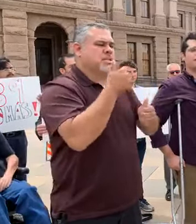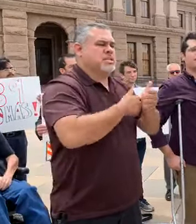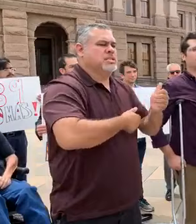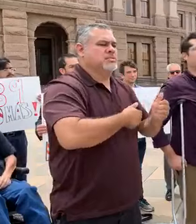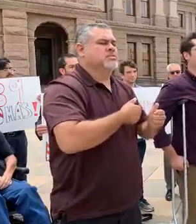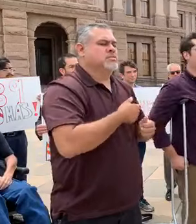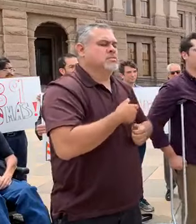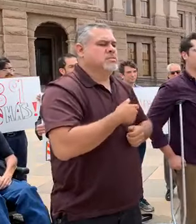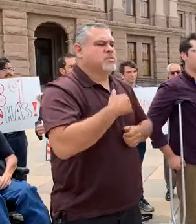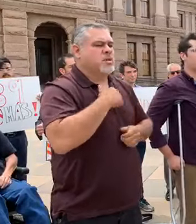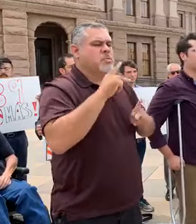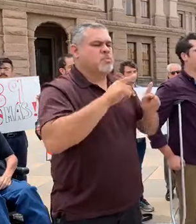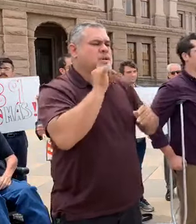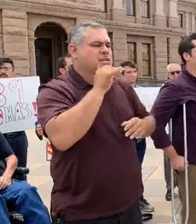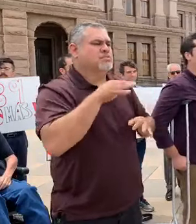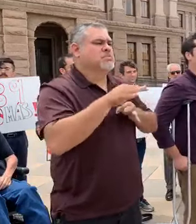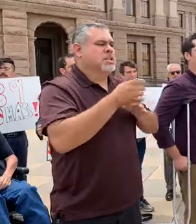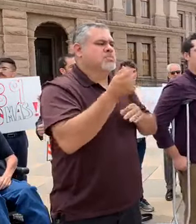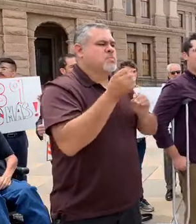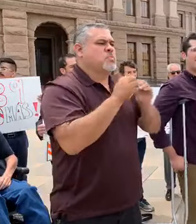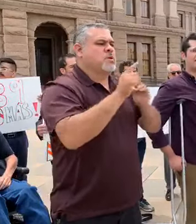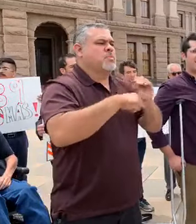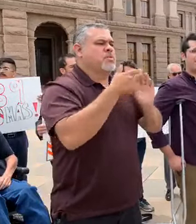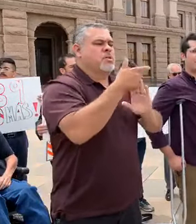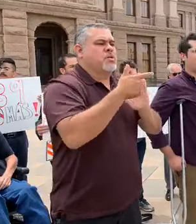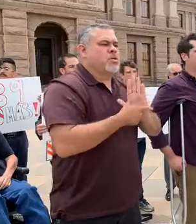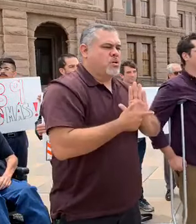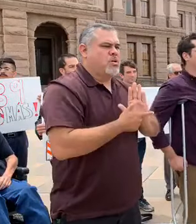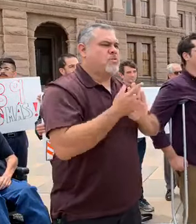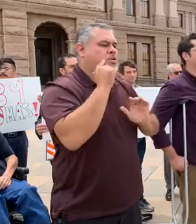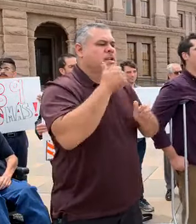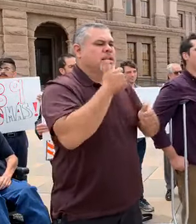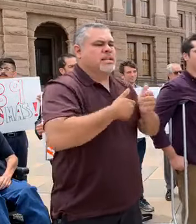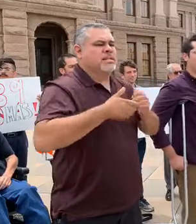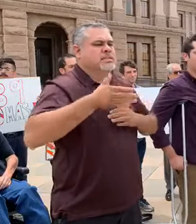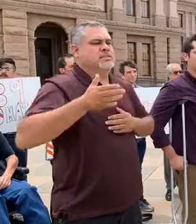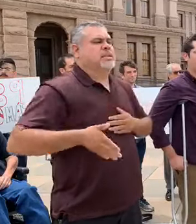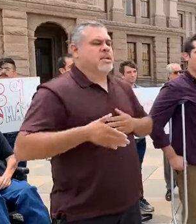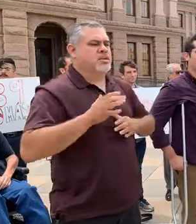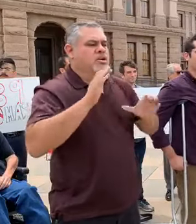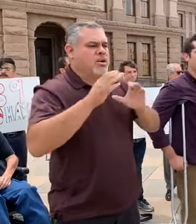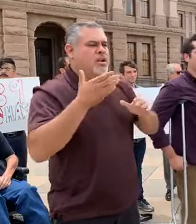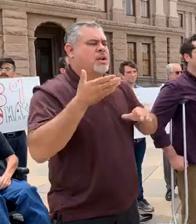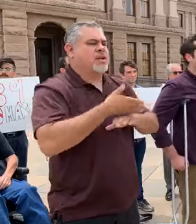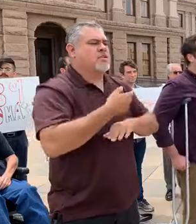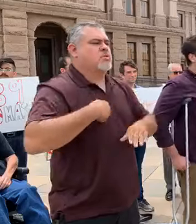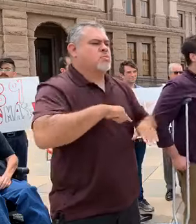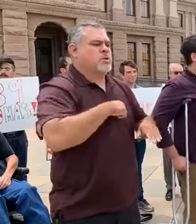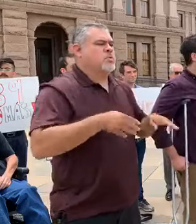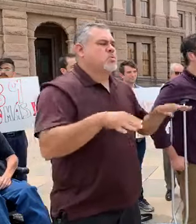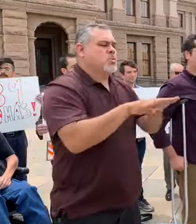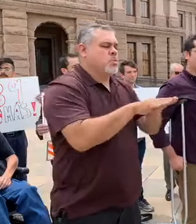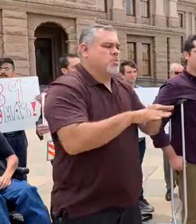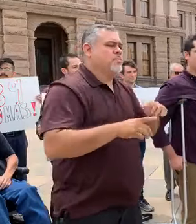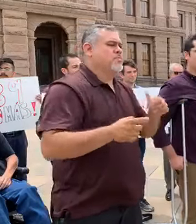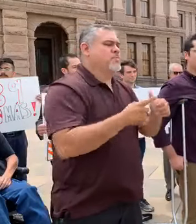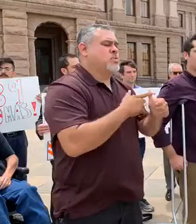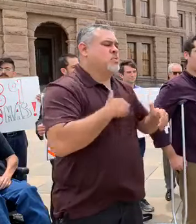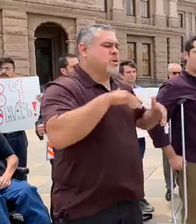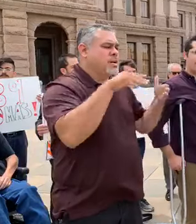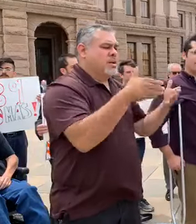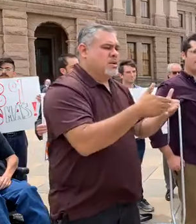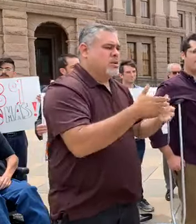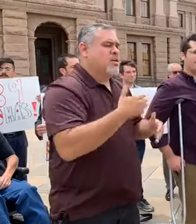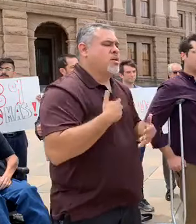also have folks here who can talk a little bit more about the law on any sidebar conversations after we close off. So first of all I want to introduce